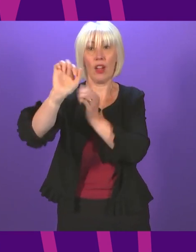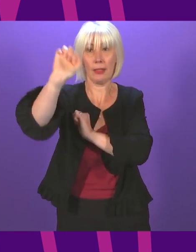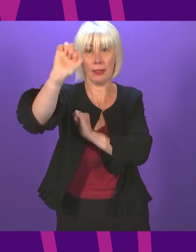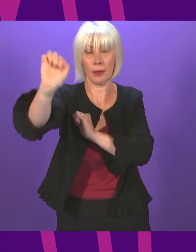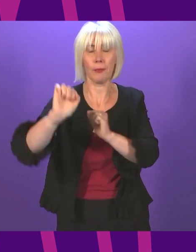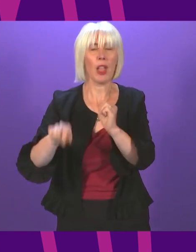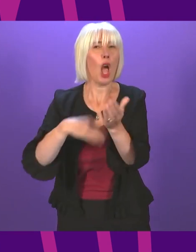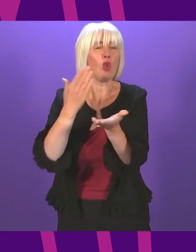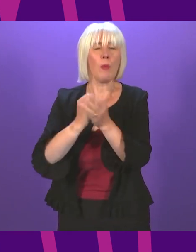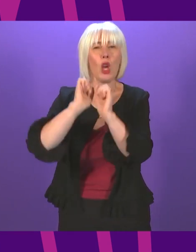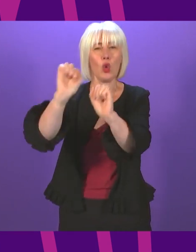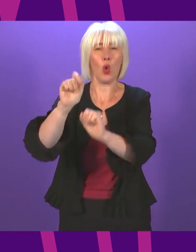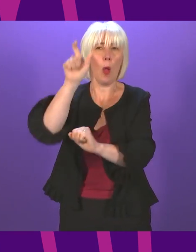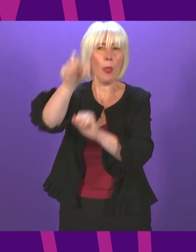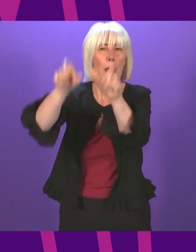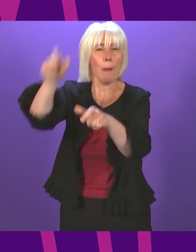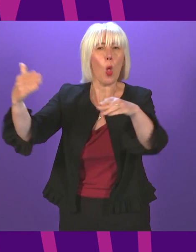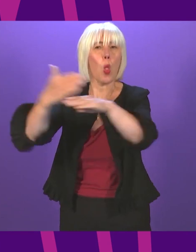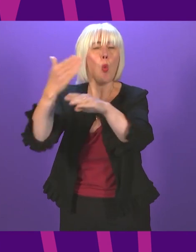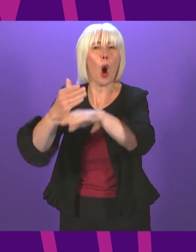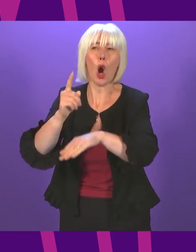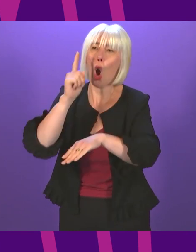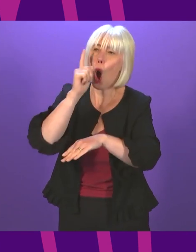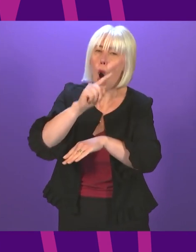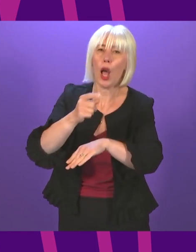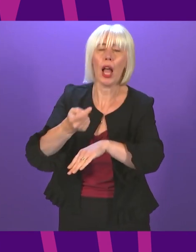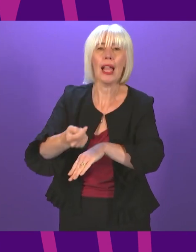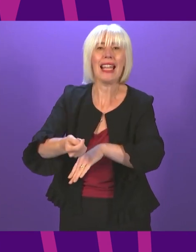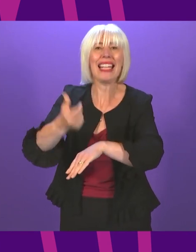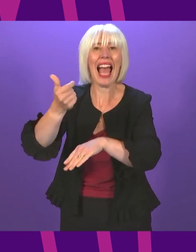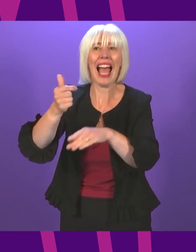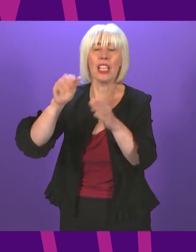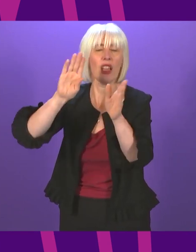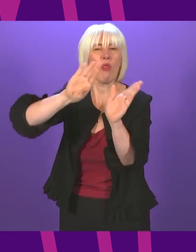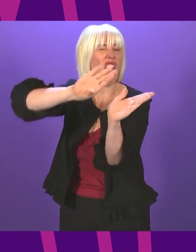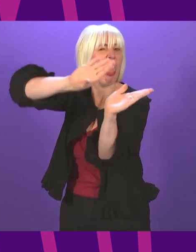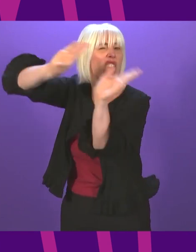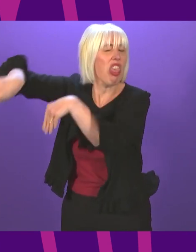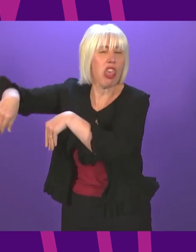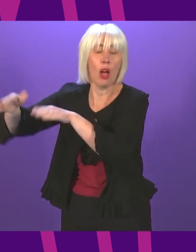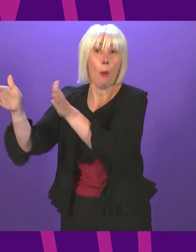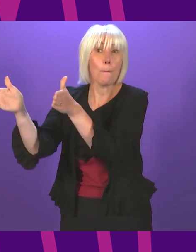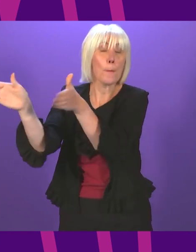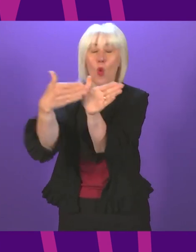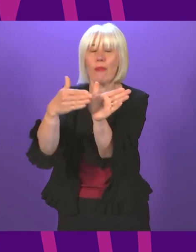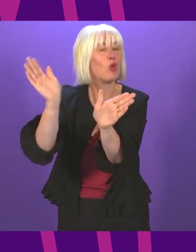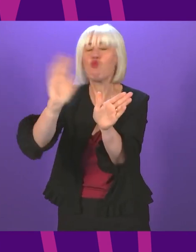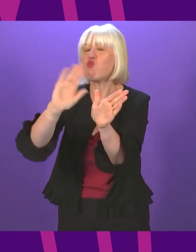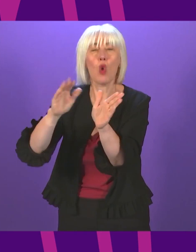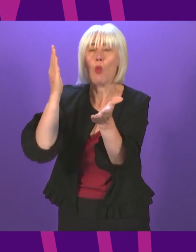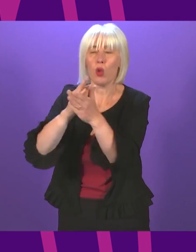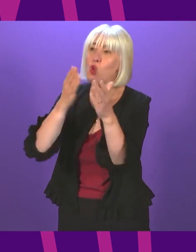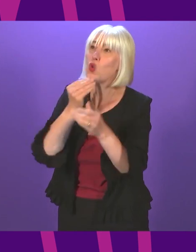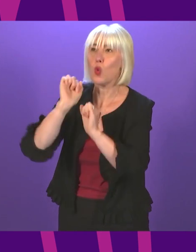oil and gas sector are not left behind, and that we instead use the considerable infrastructure, skills and expertise of that